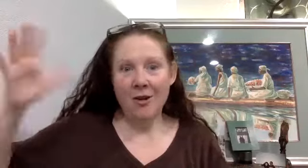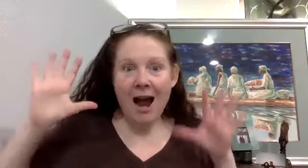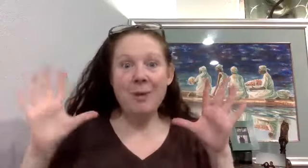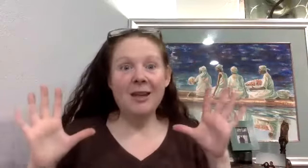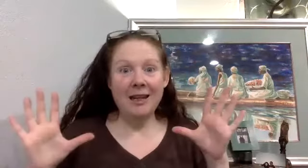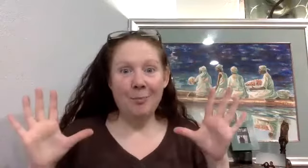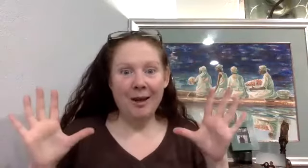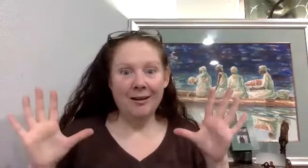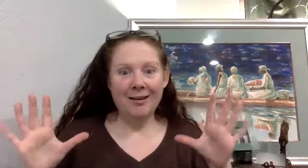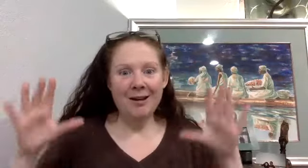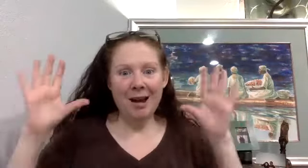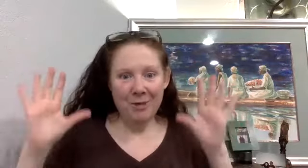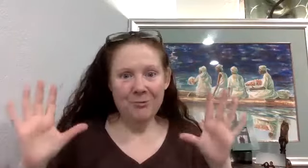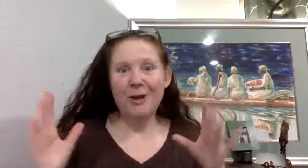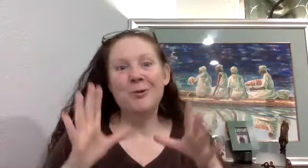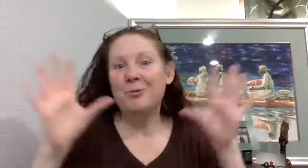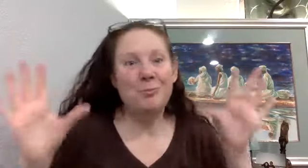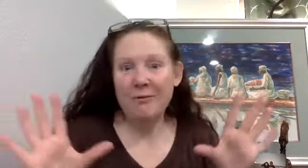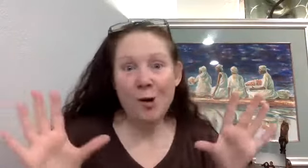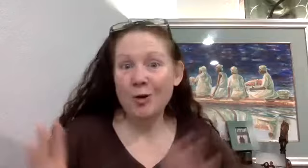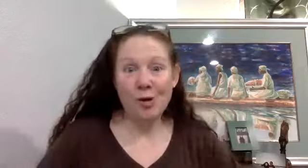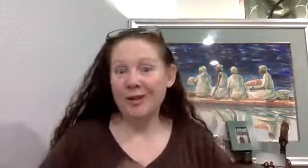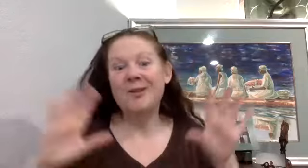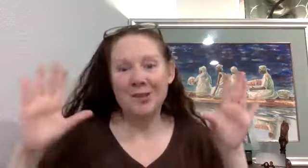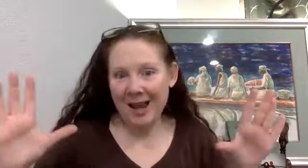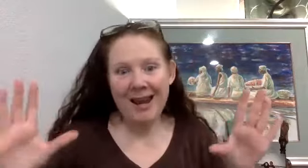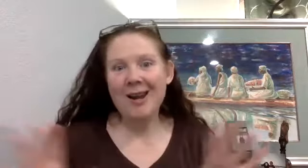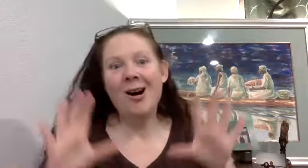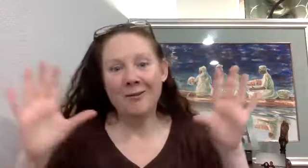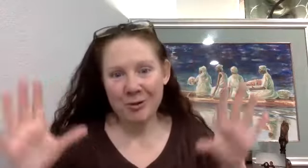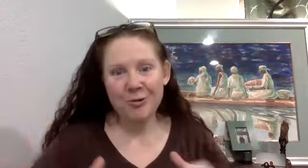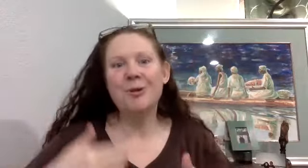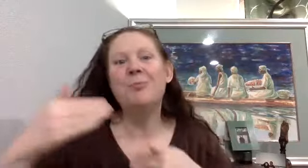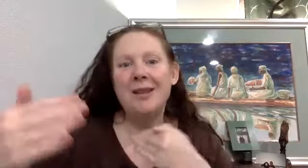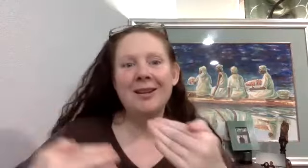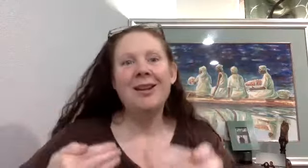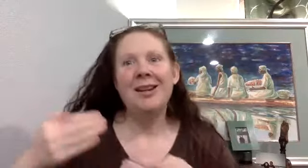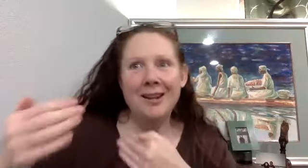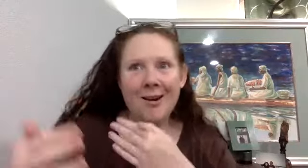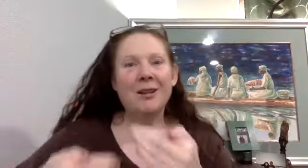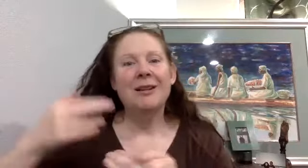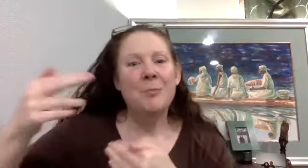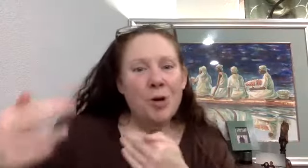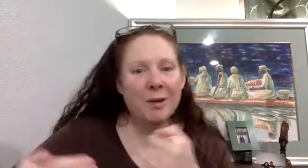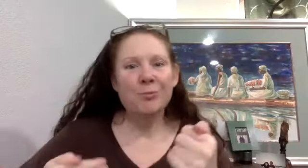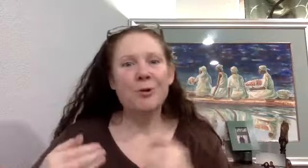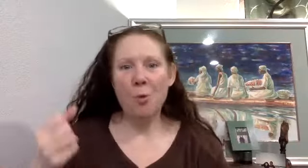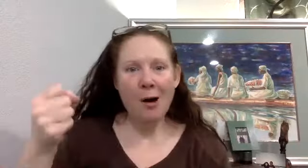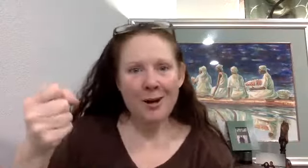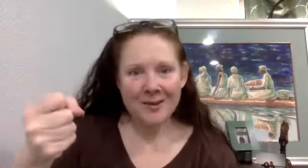you know, I'd be the guinea pig. I'd, I'd be the one who'd be vulnerable and say all of the truth and be, you know, pull me through. Well, what was